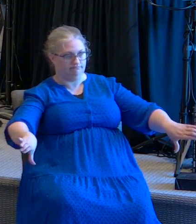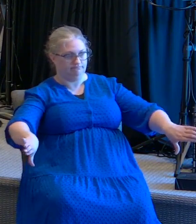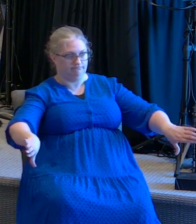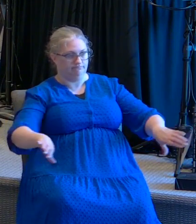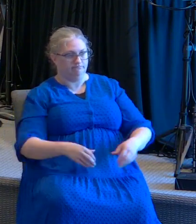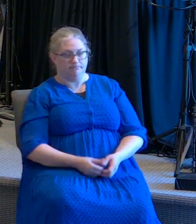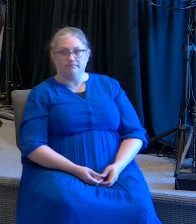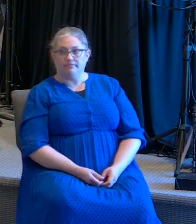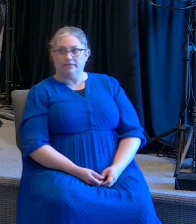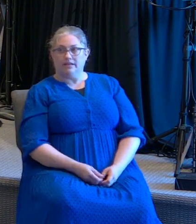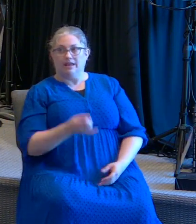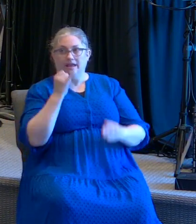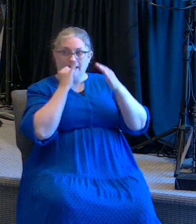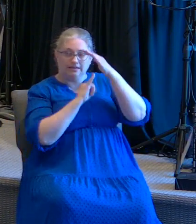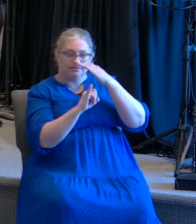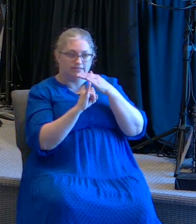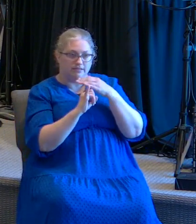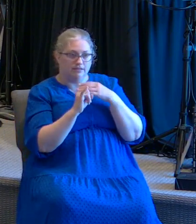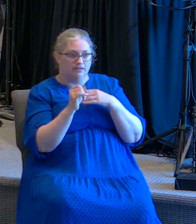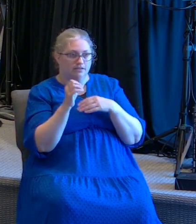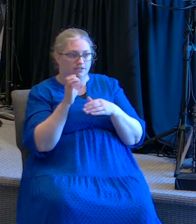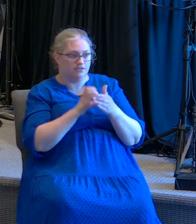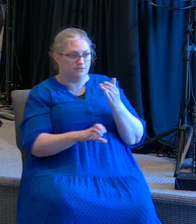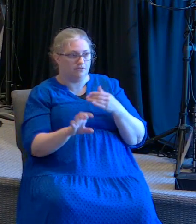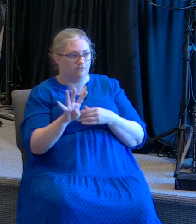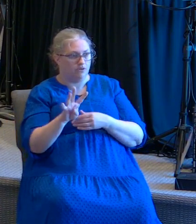in Isaiah 43 verse 8